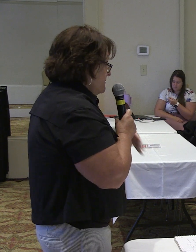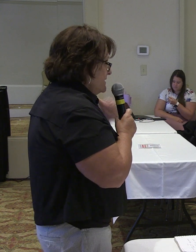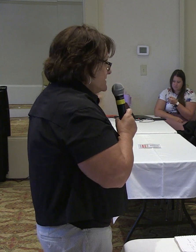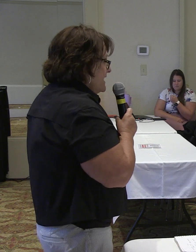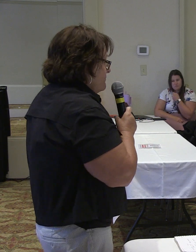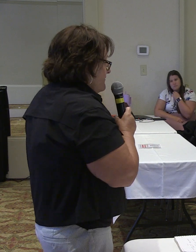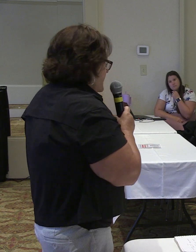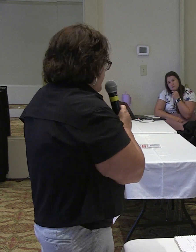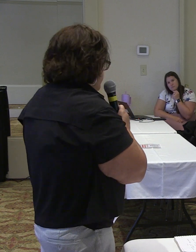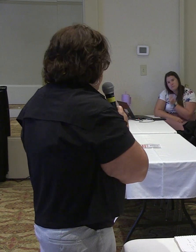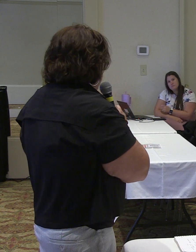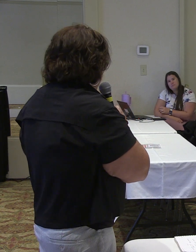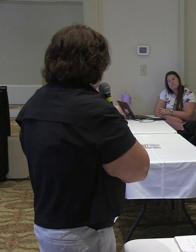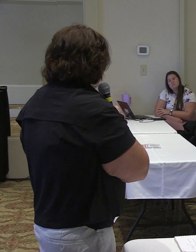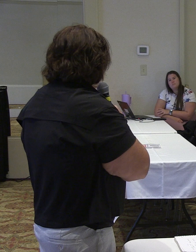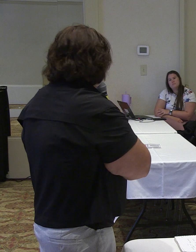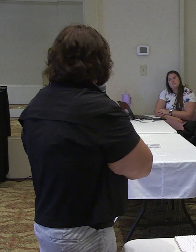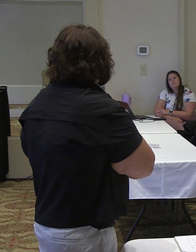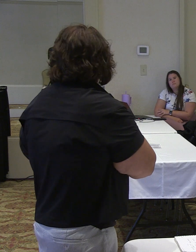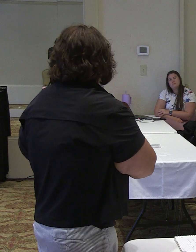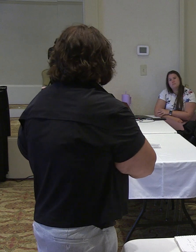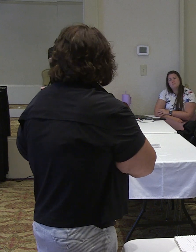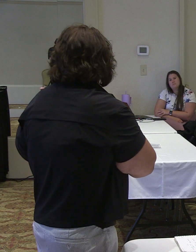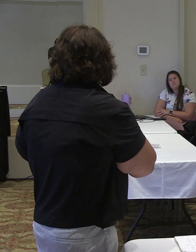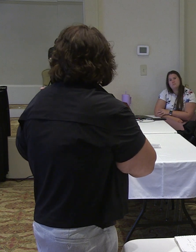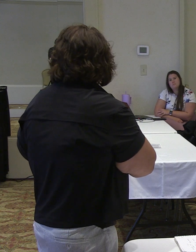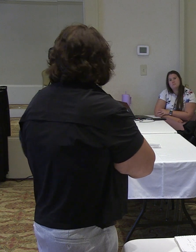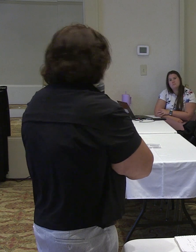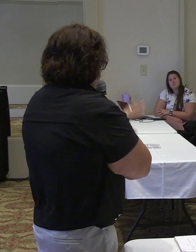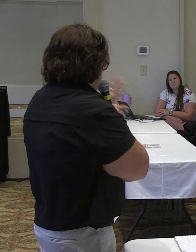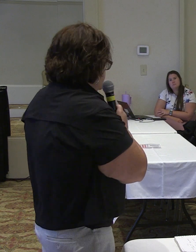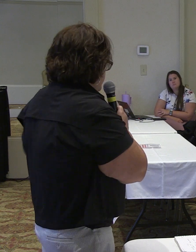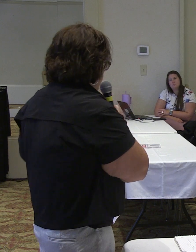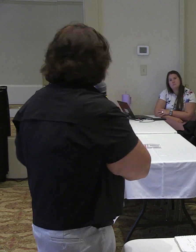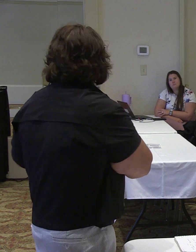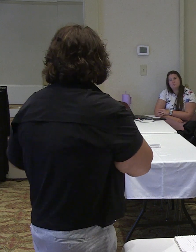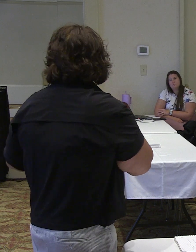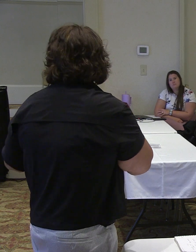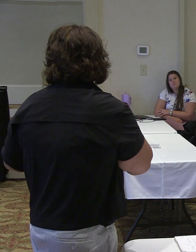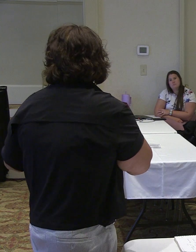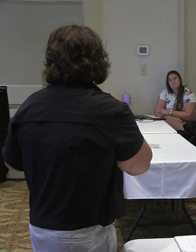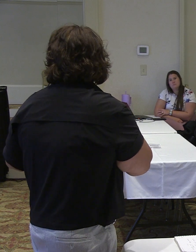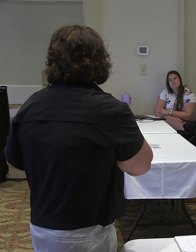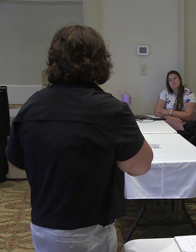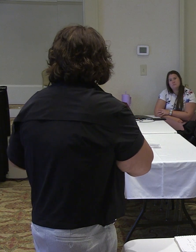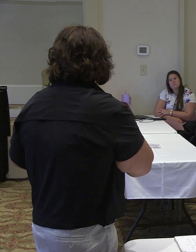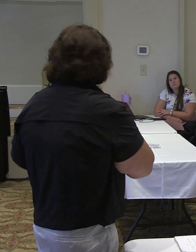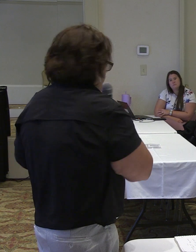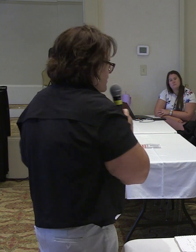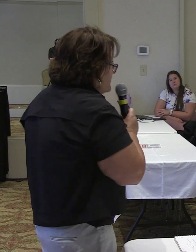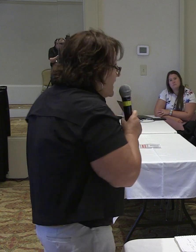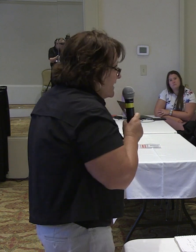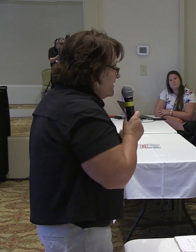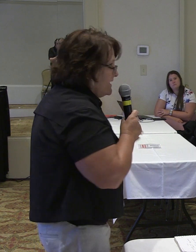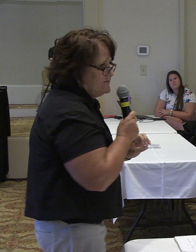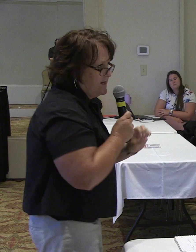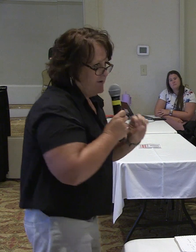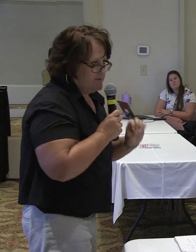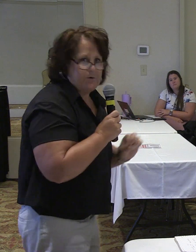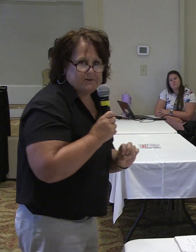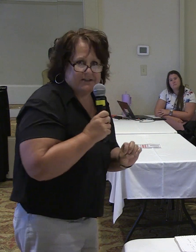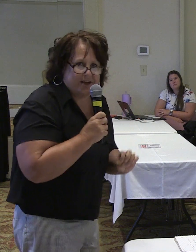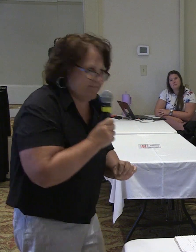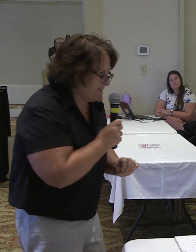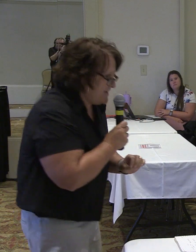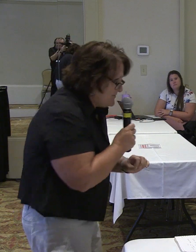this type of accountability in this grade level does not differentiate among schools whatsoever so with that i think i've